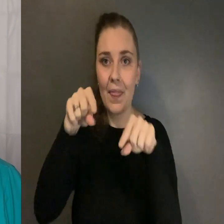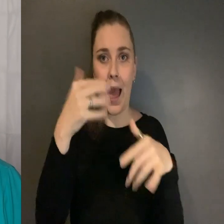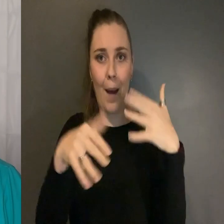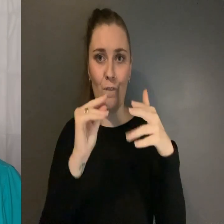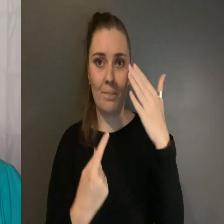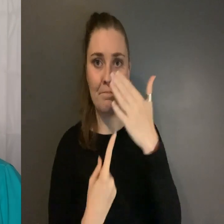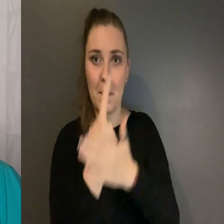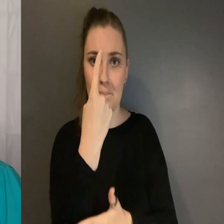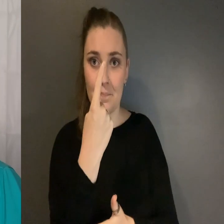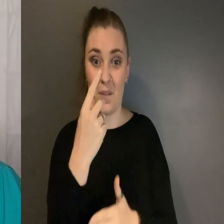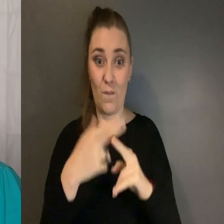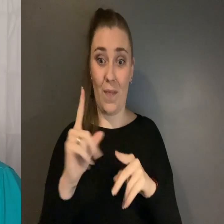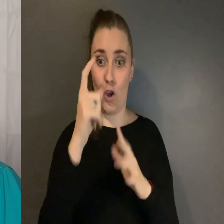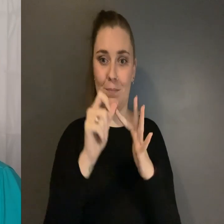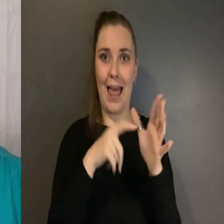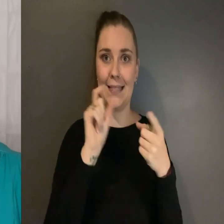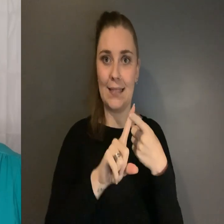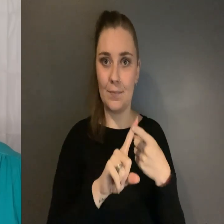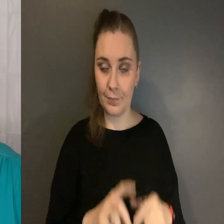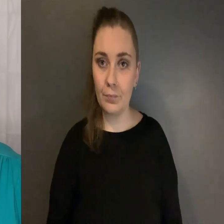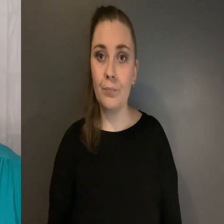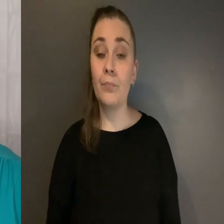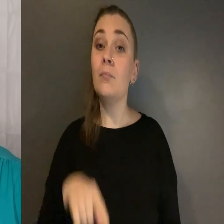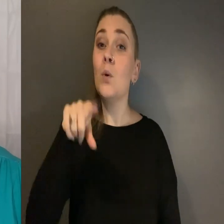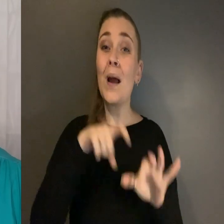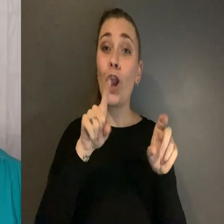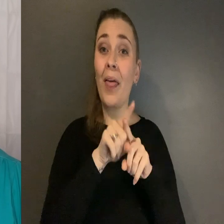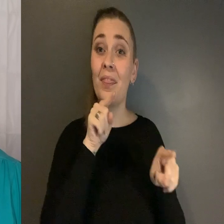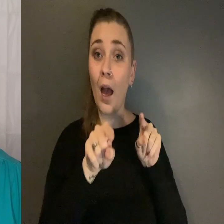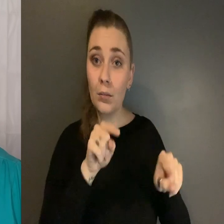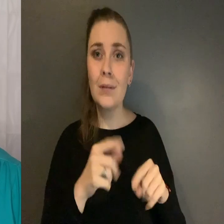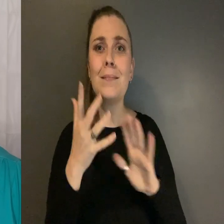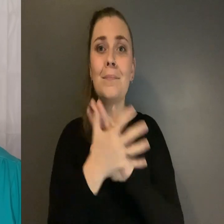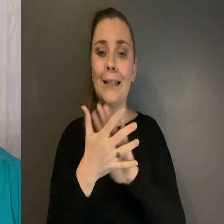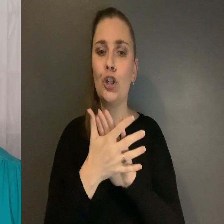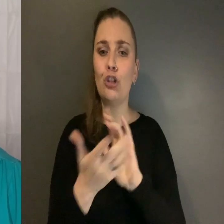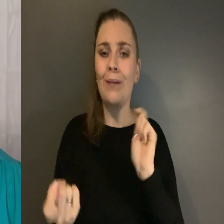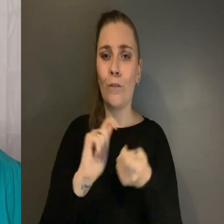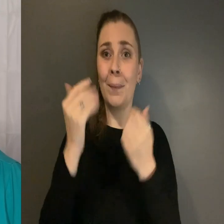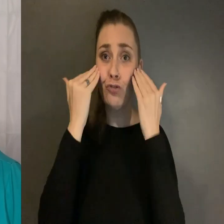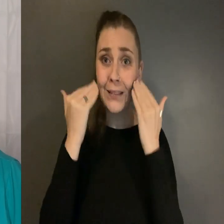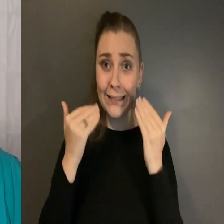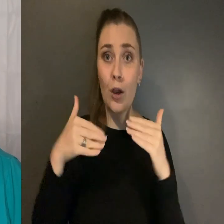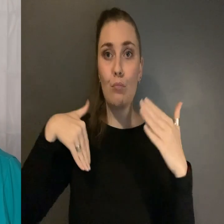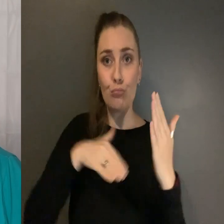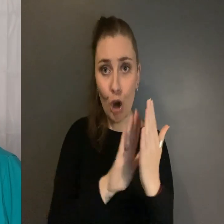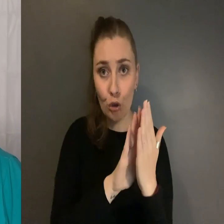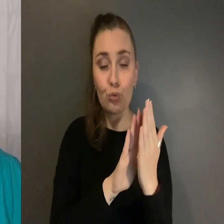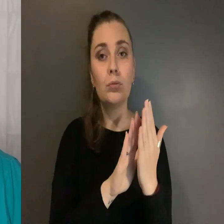occurring in the first place? These questions mean that transformative justice approaches are able to